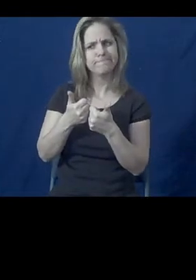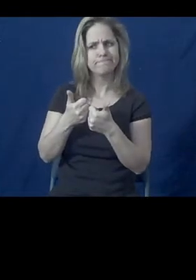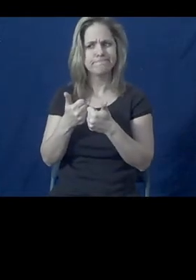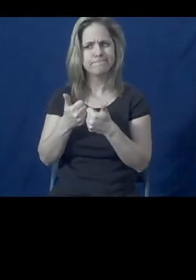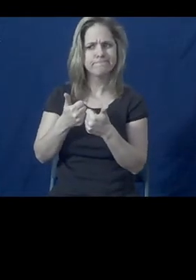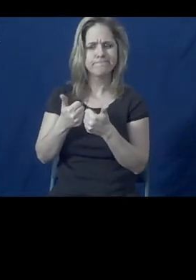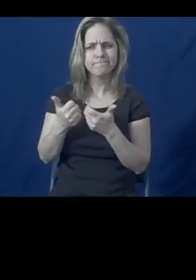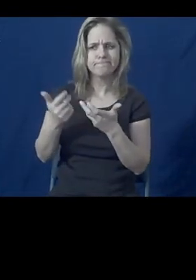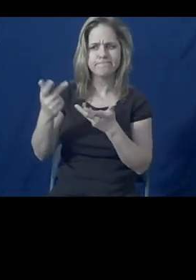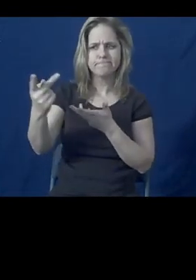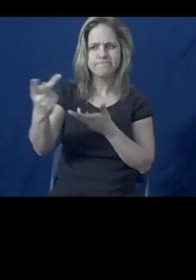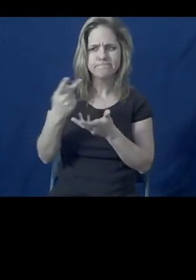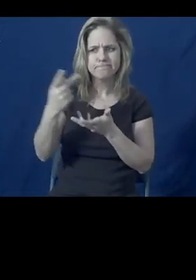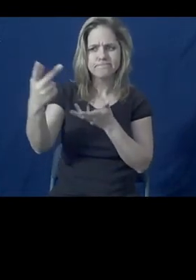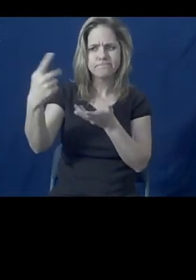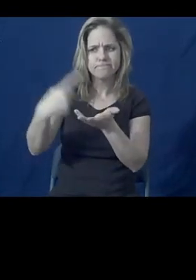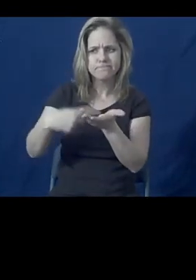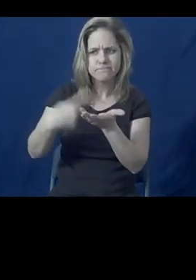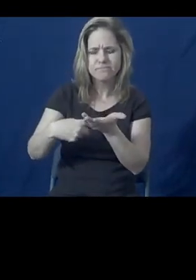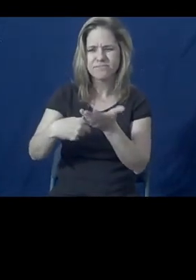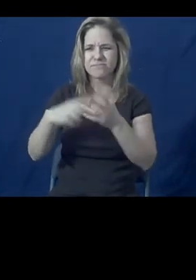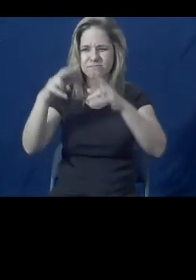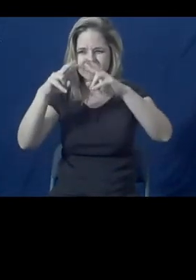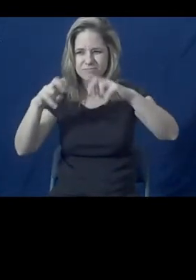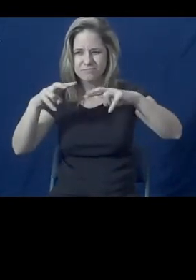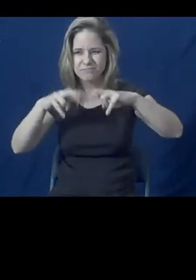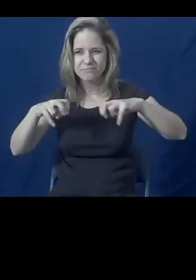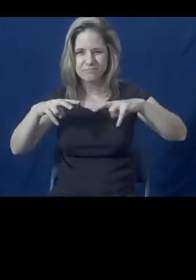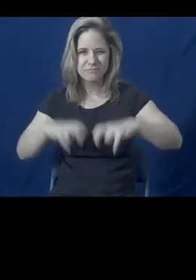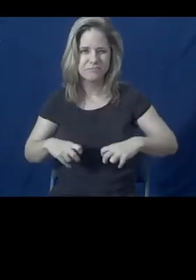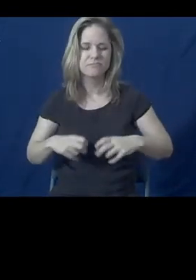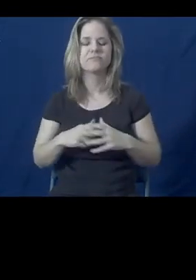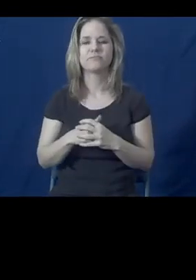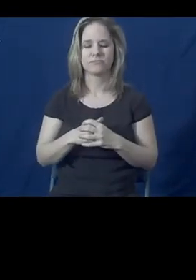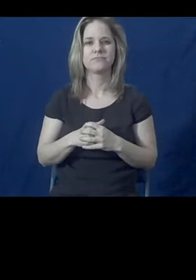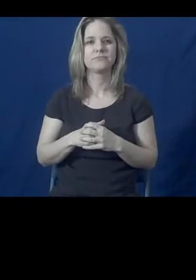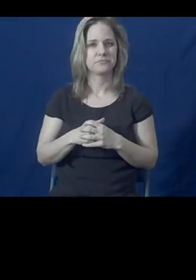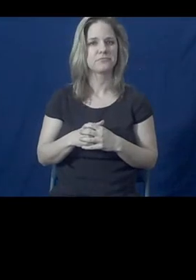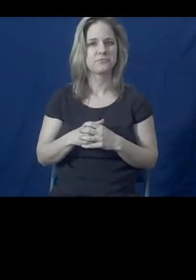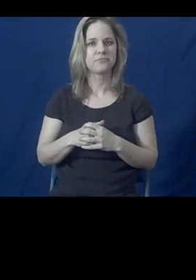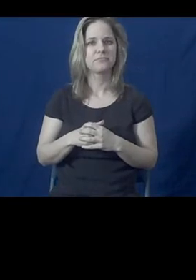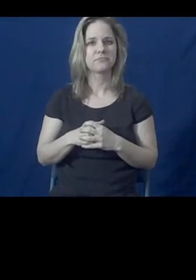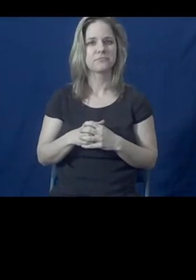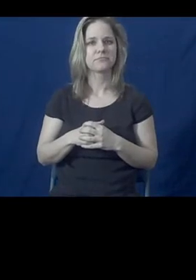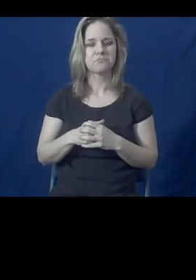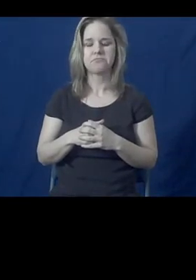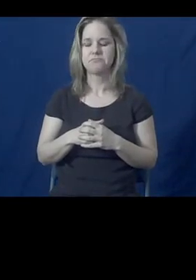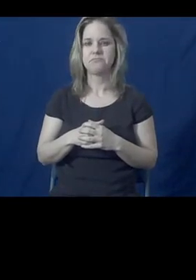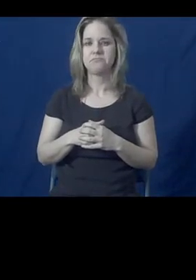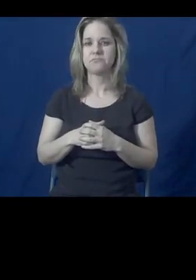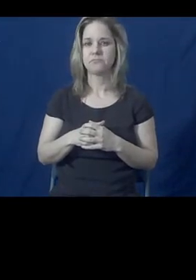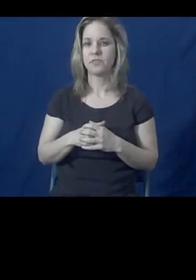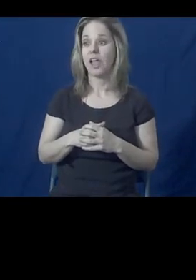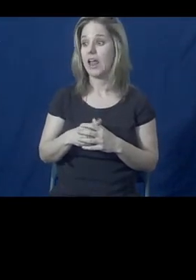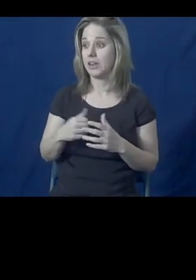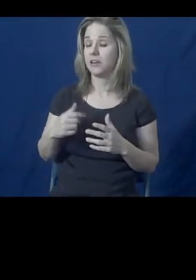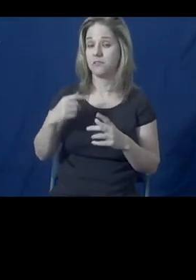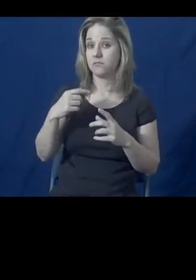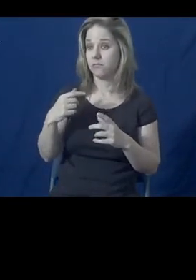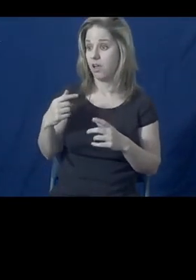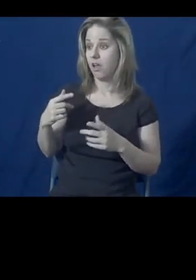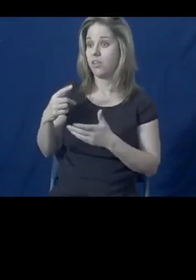sort through these issues. I was able to connect with her therapist and with the client's consent,